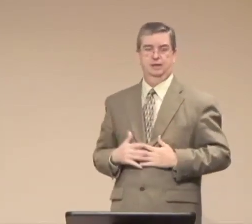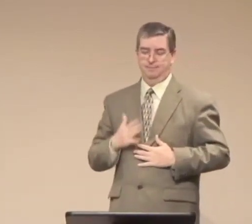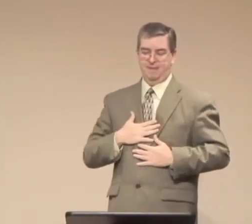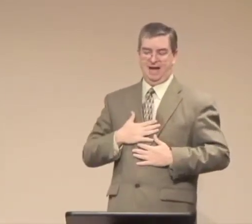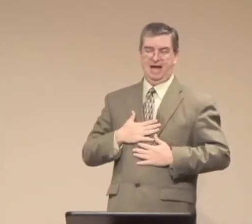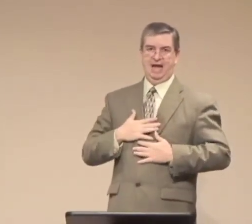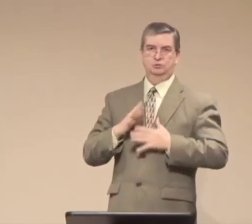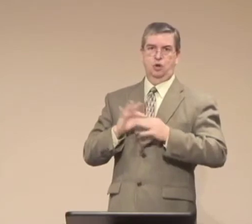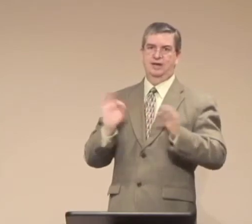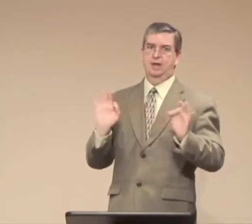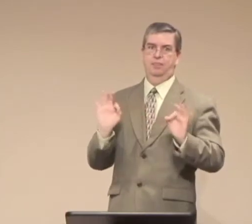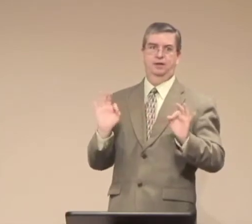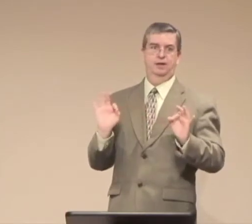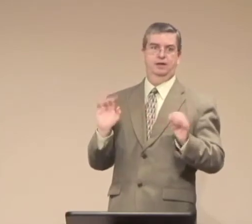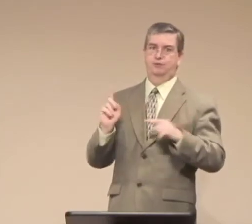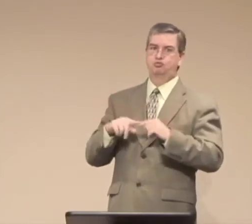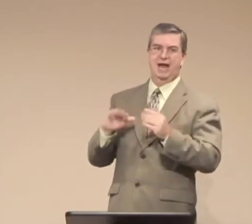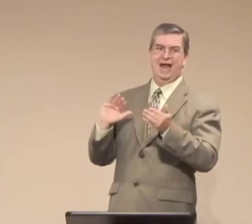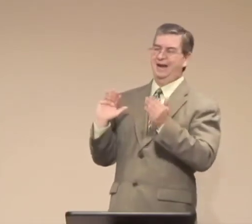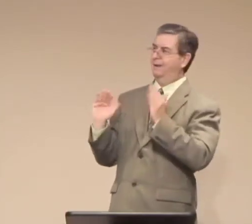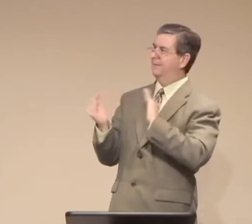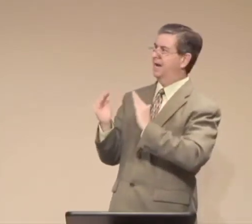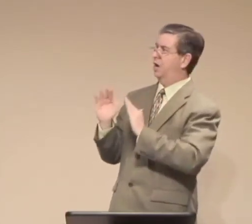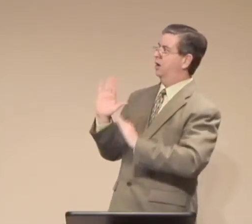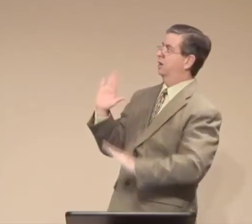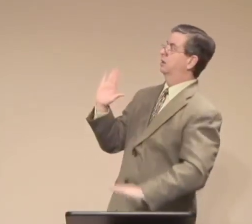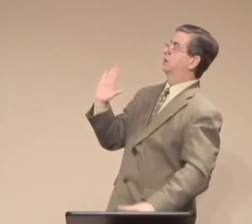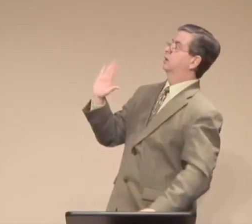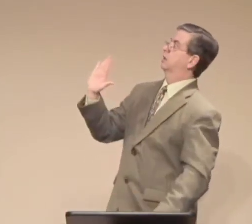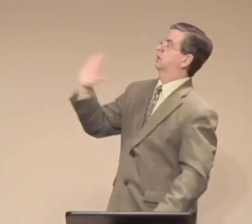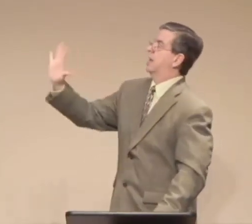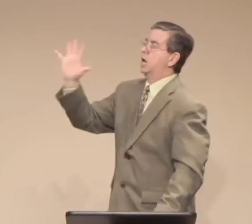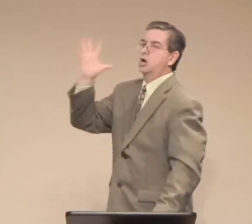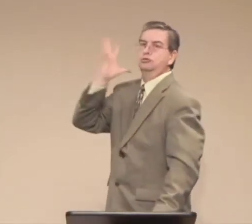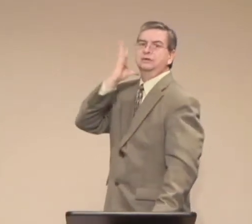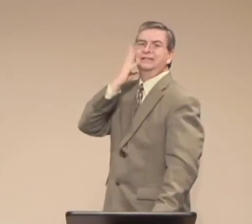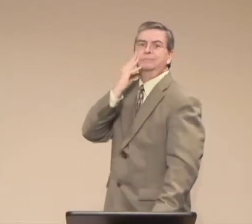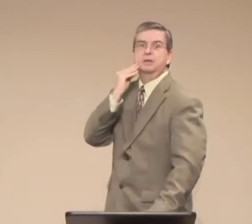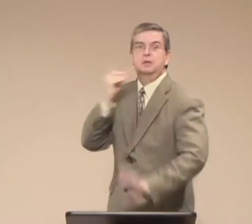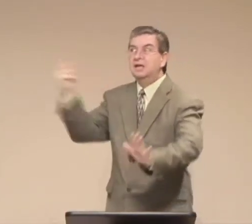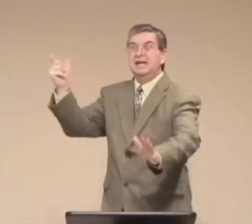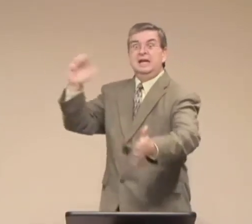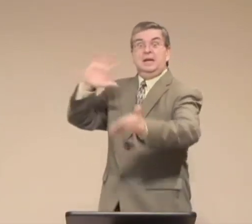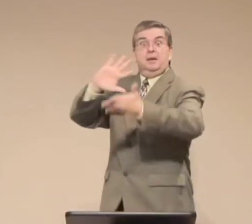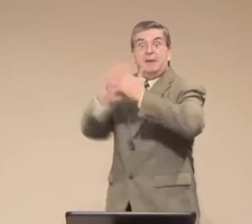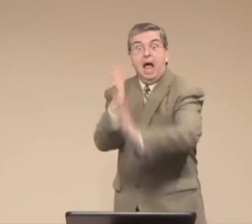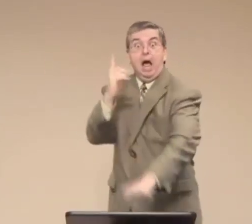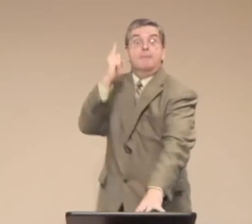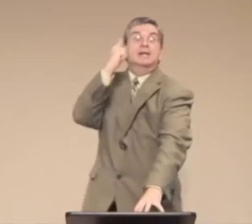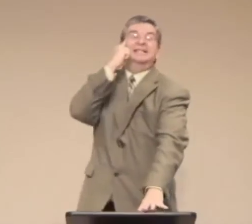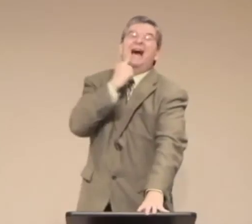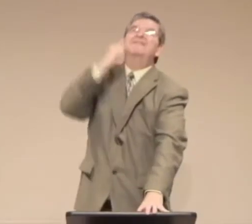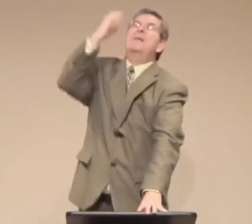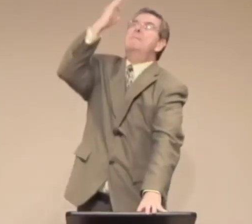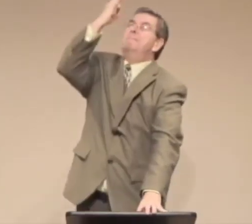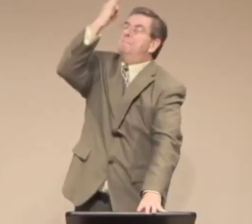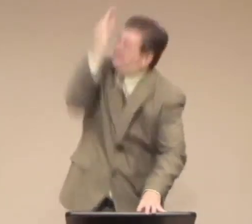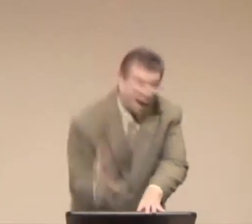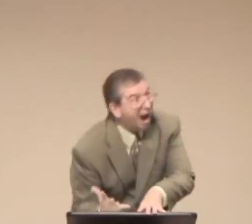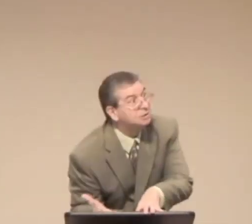And when I look at the things that he went through, I just can't even imagine how he got through